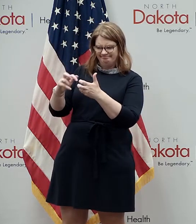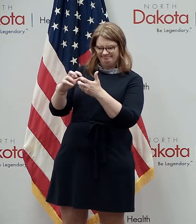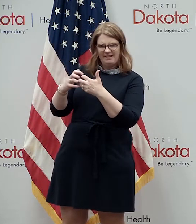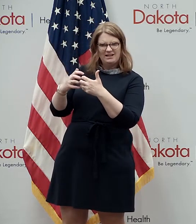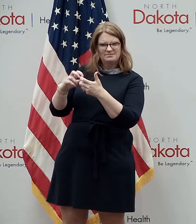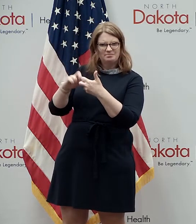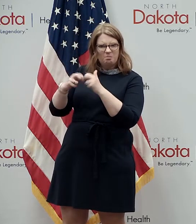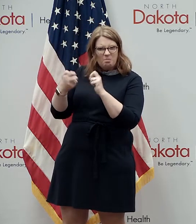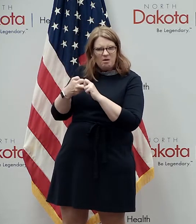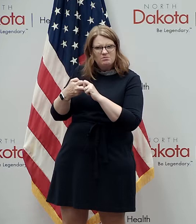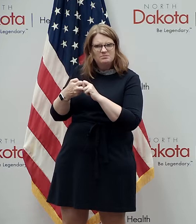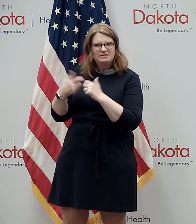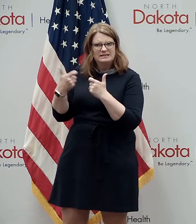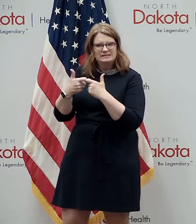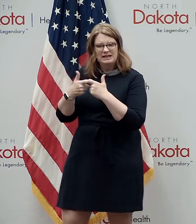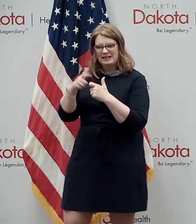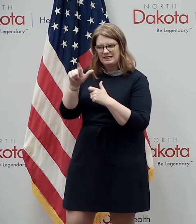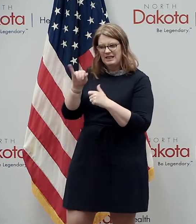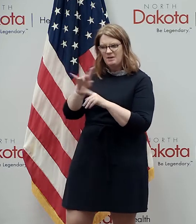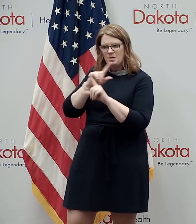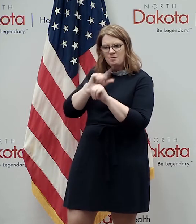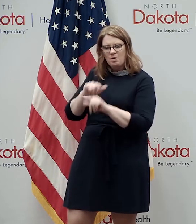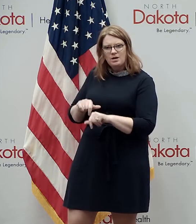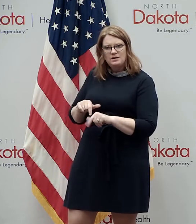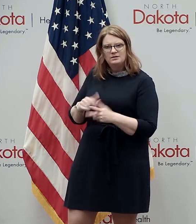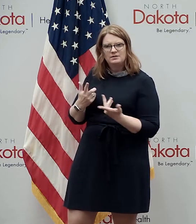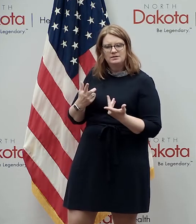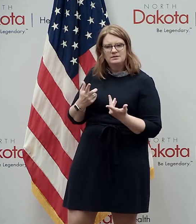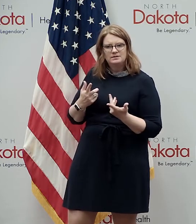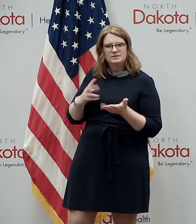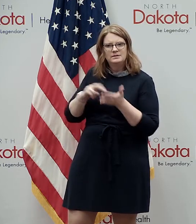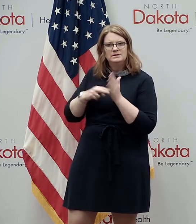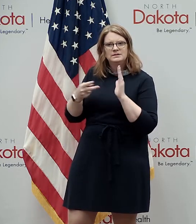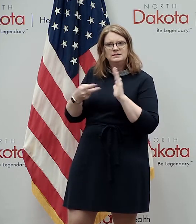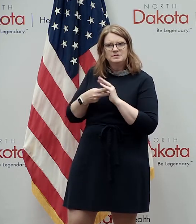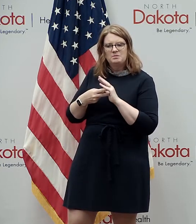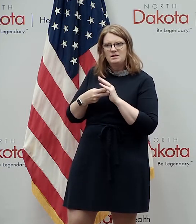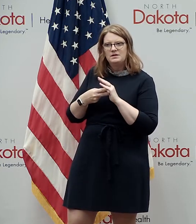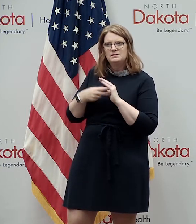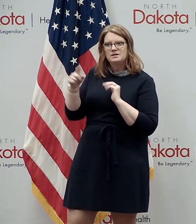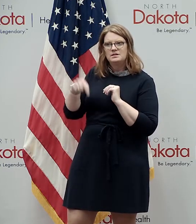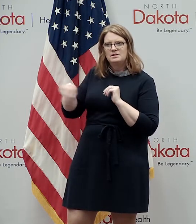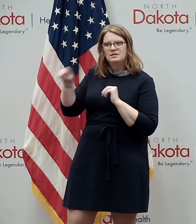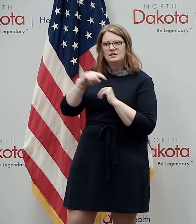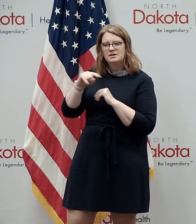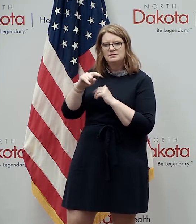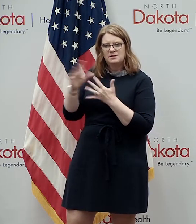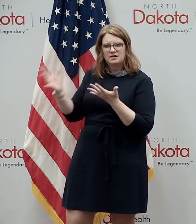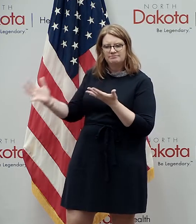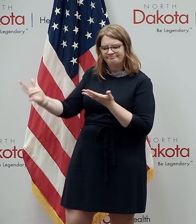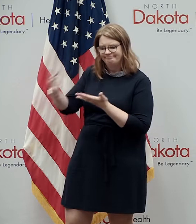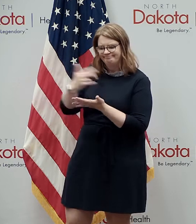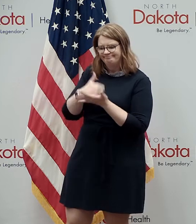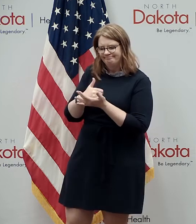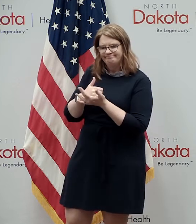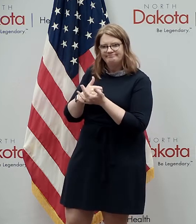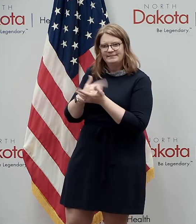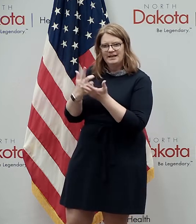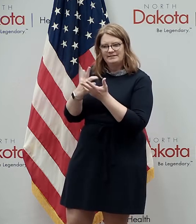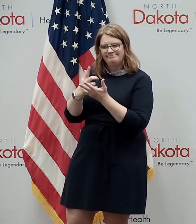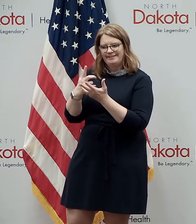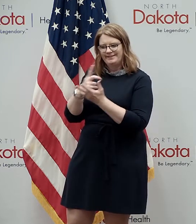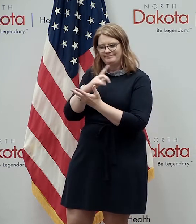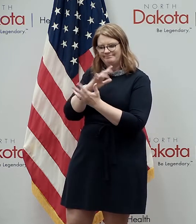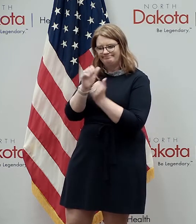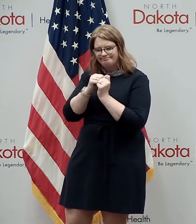electronic lab reporting system which consolidates a number of the different systems into what the reports where we actually